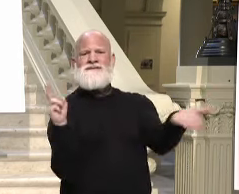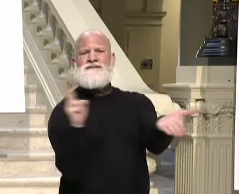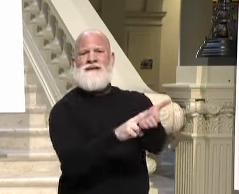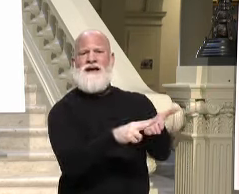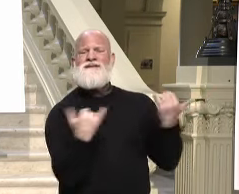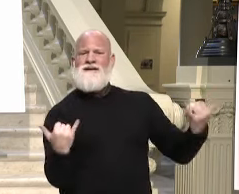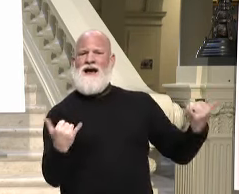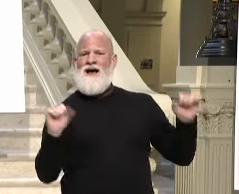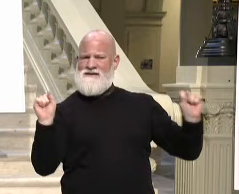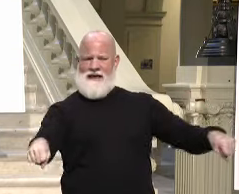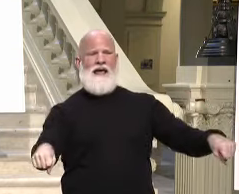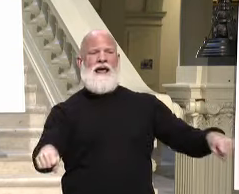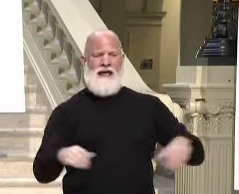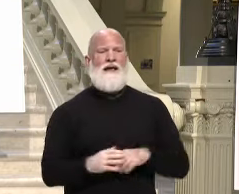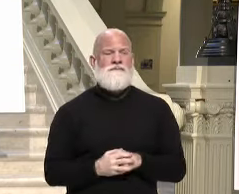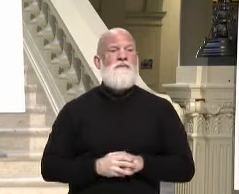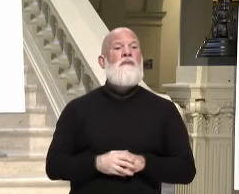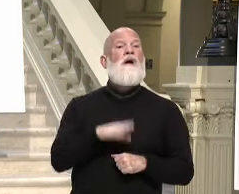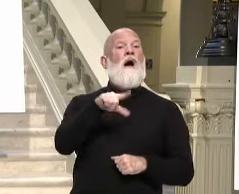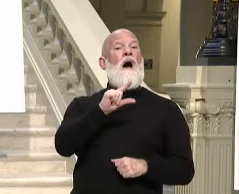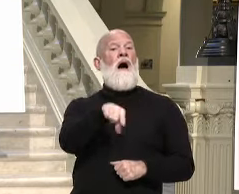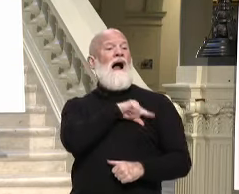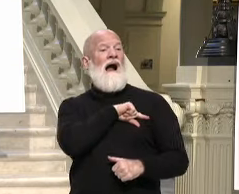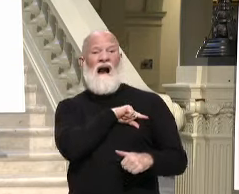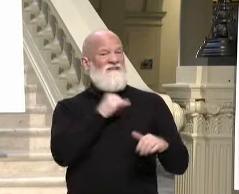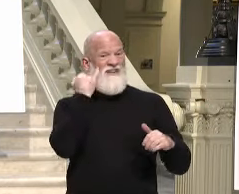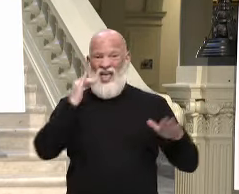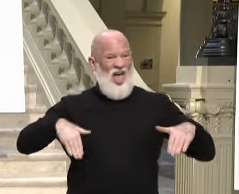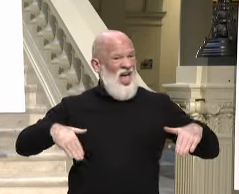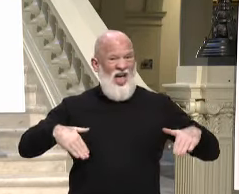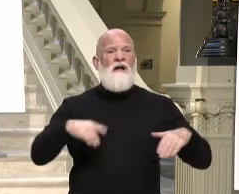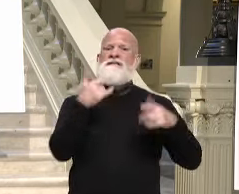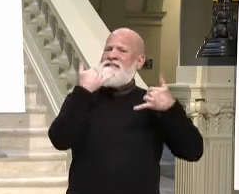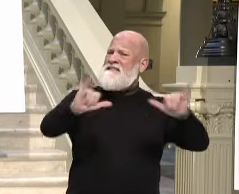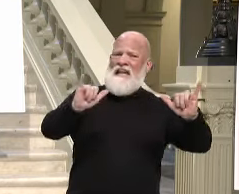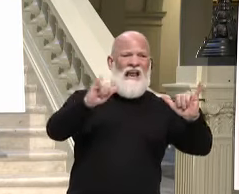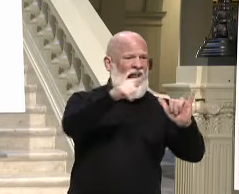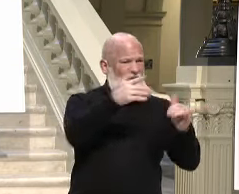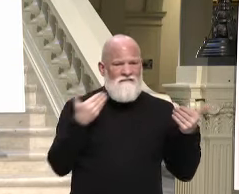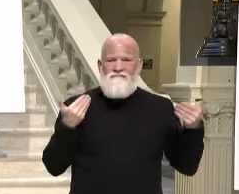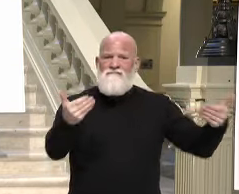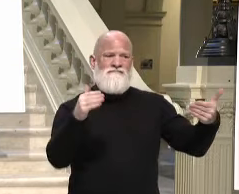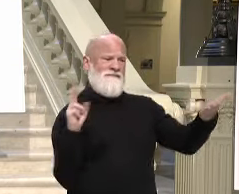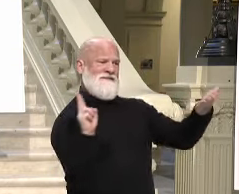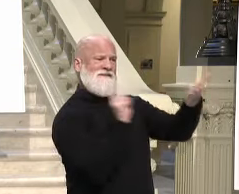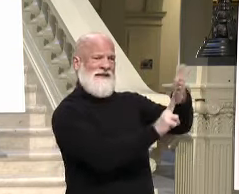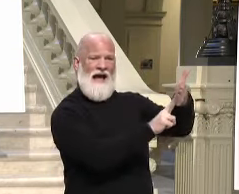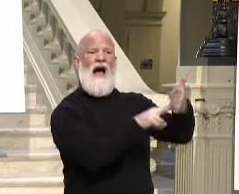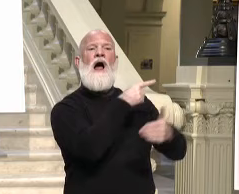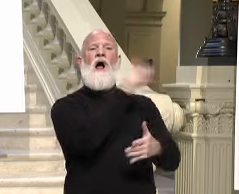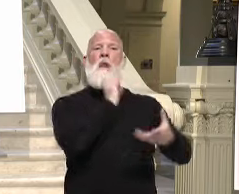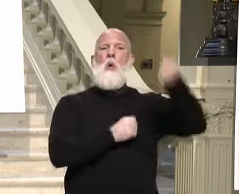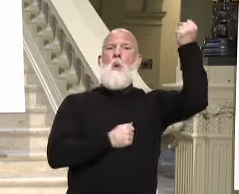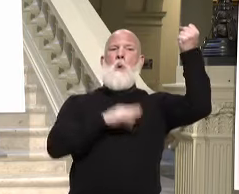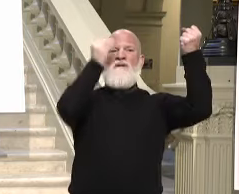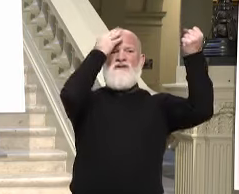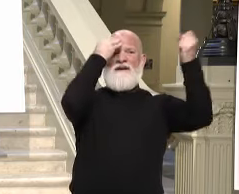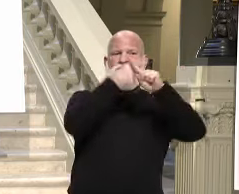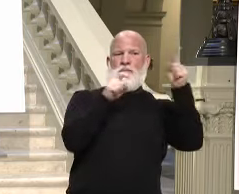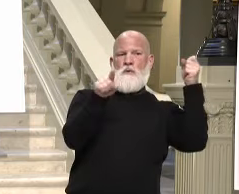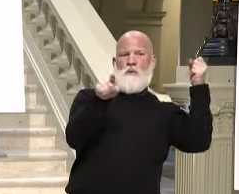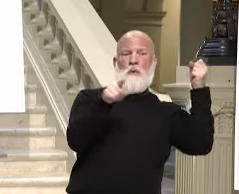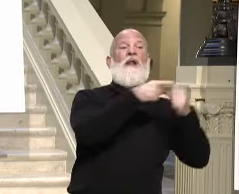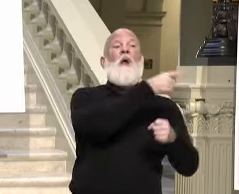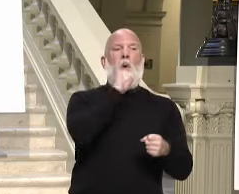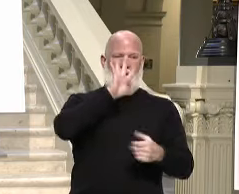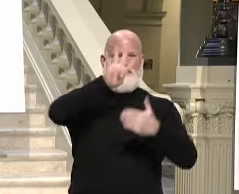eligible to receive the vaccine, you can still sign up, and we highly encourage Georgia residents to schedule their vaccine when it's their turn.